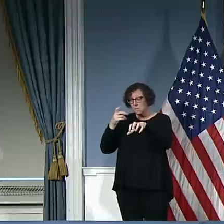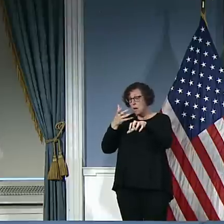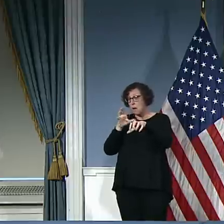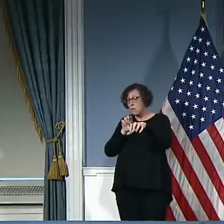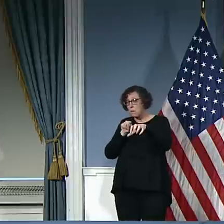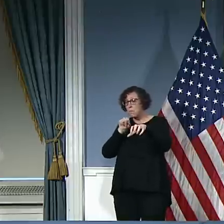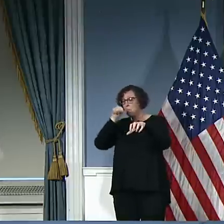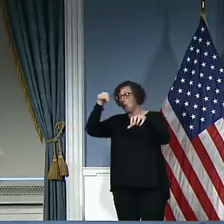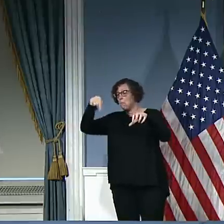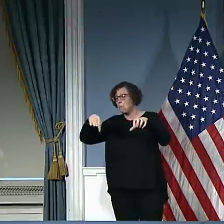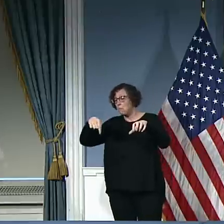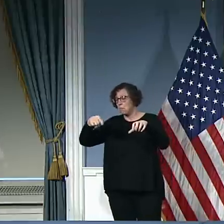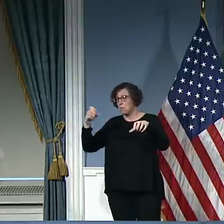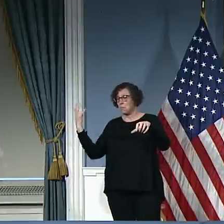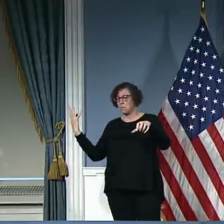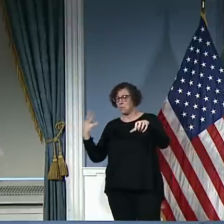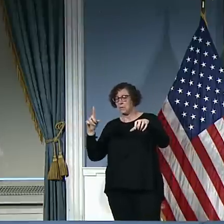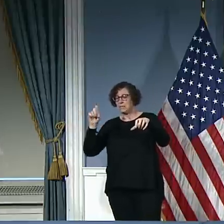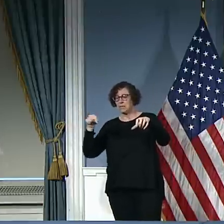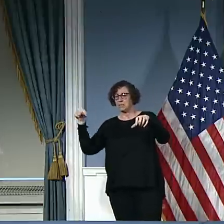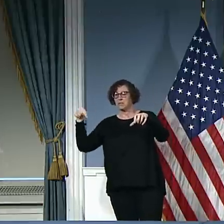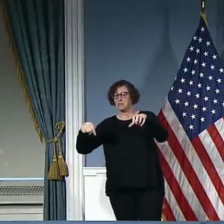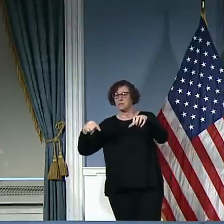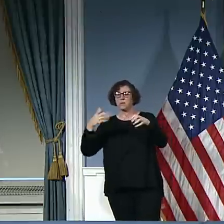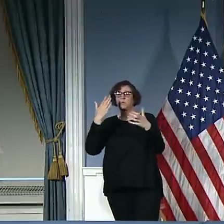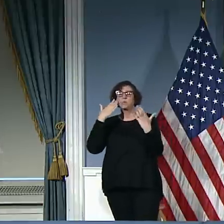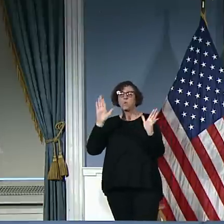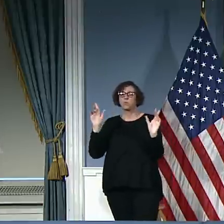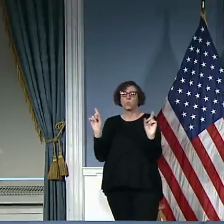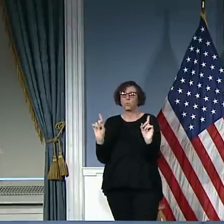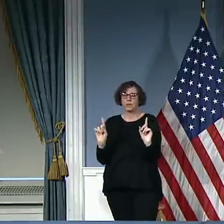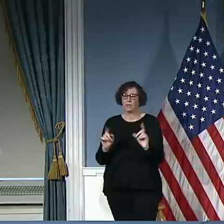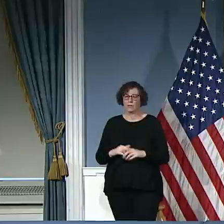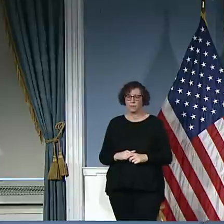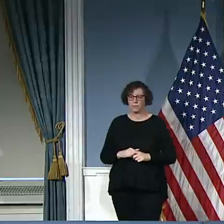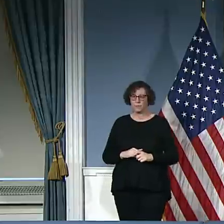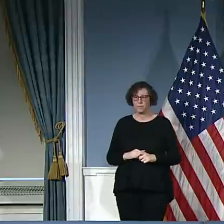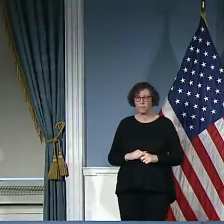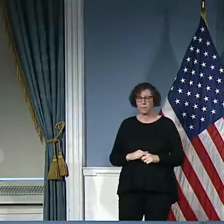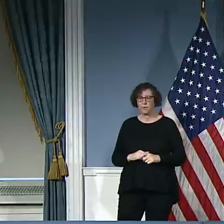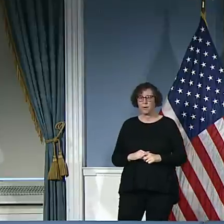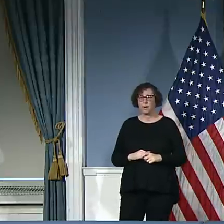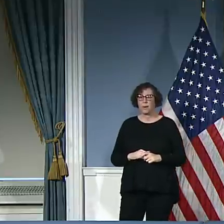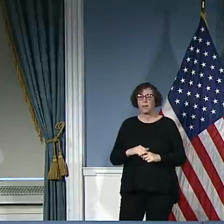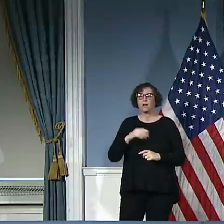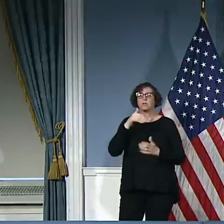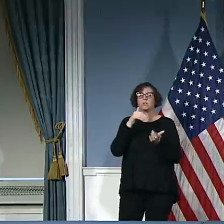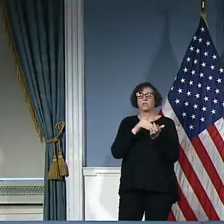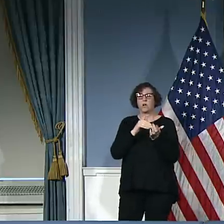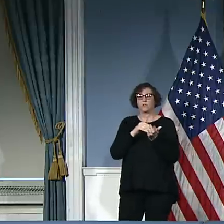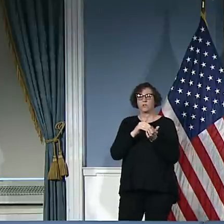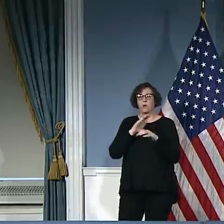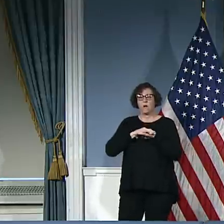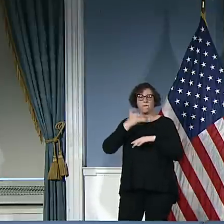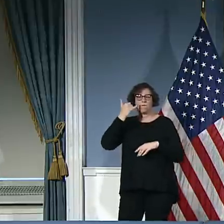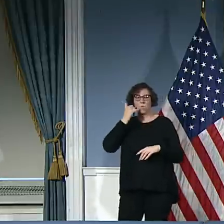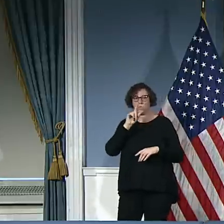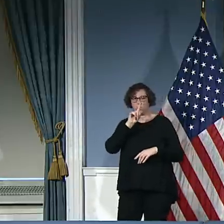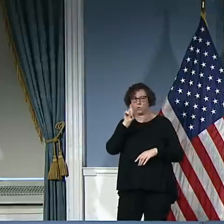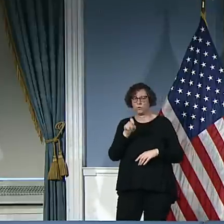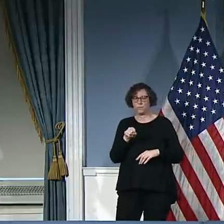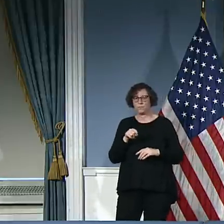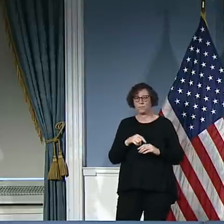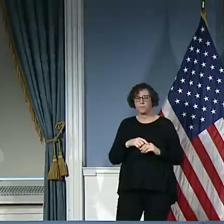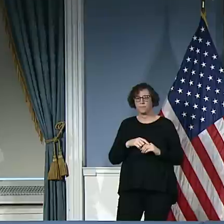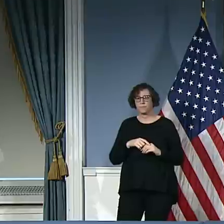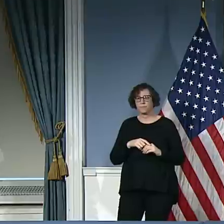we had identified to use the FEMA drive-thru sites. But we have since, and I think we briefed this yesterday or the day